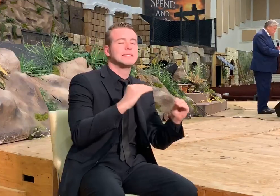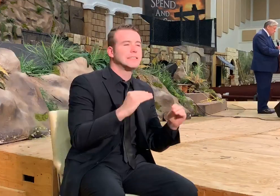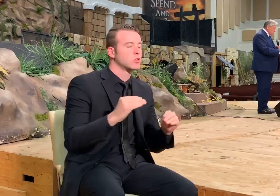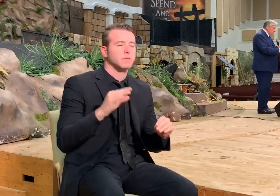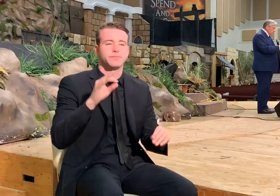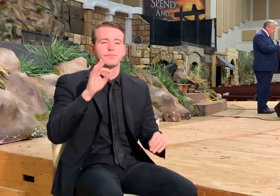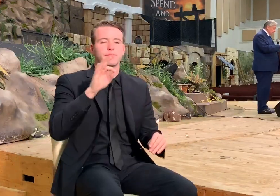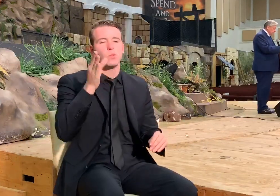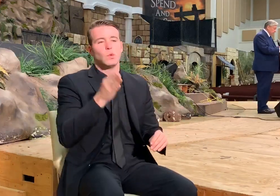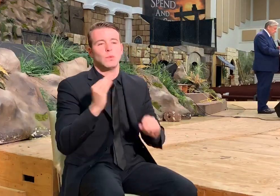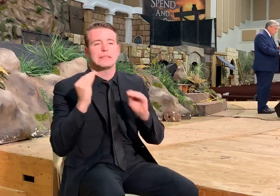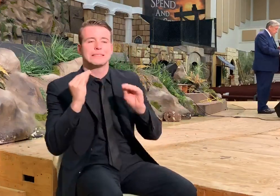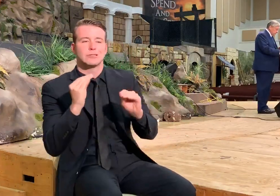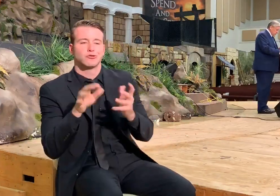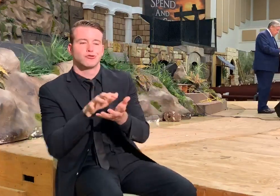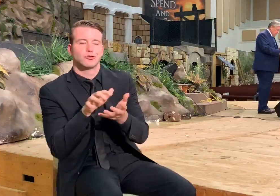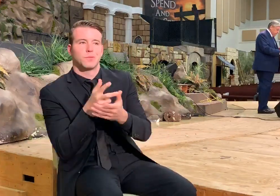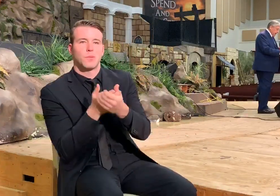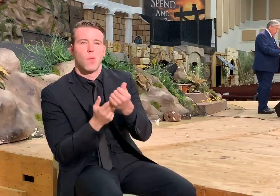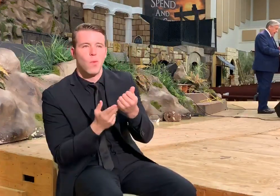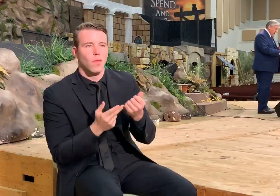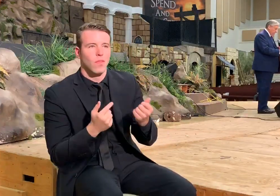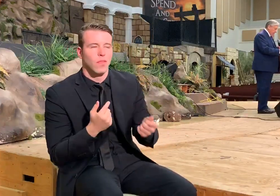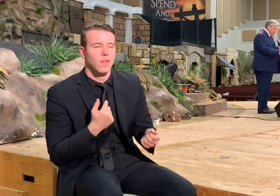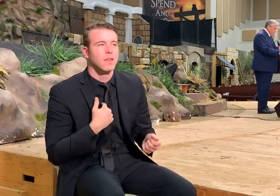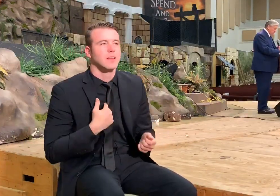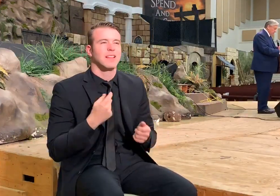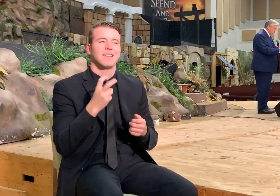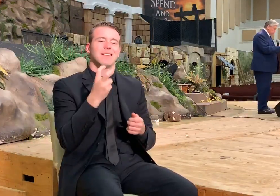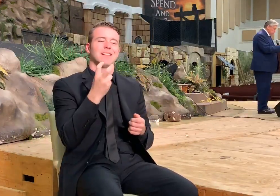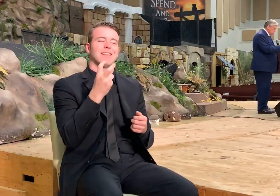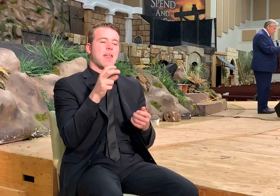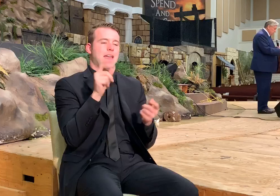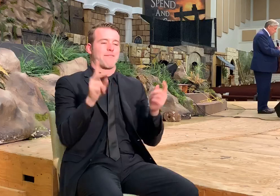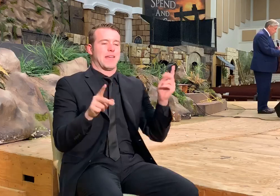treach. It's kind of a hybrid.